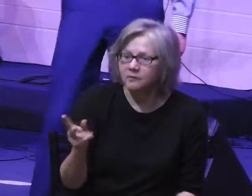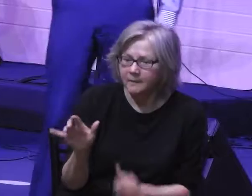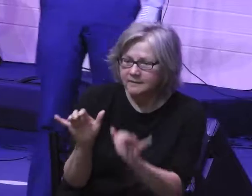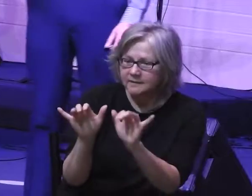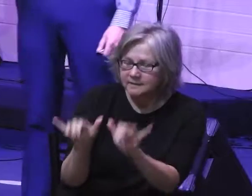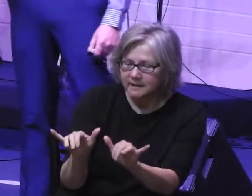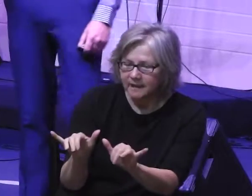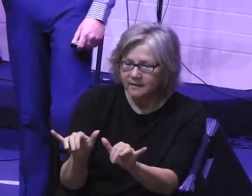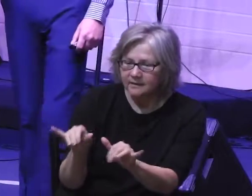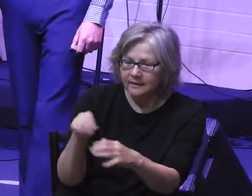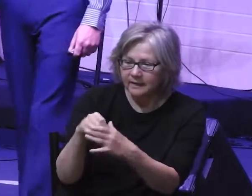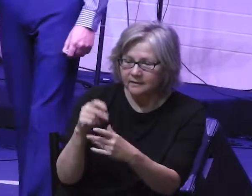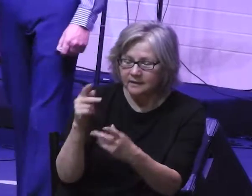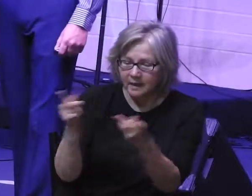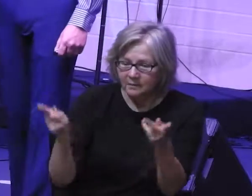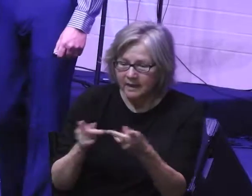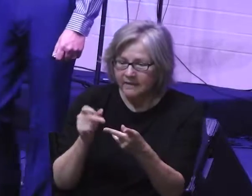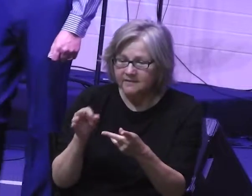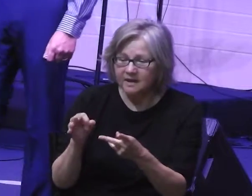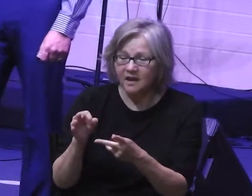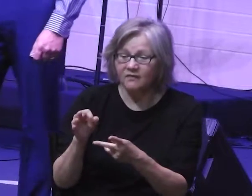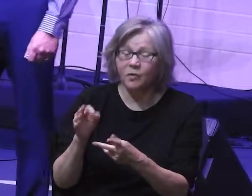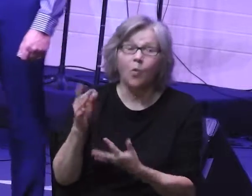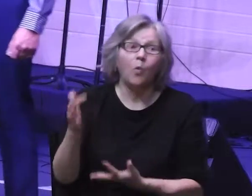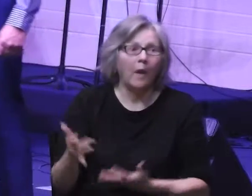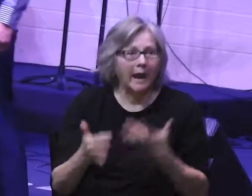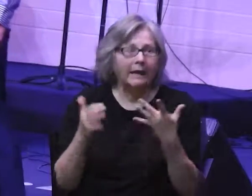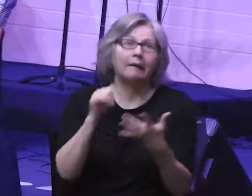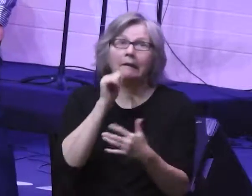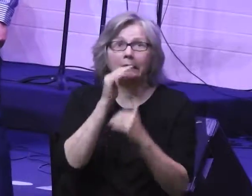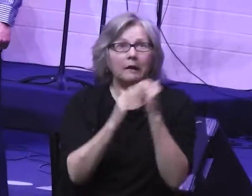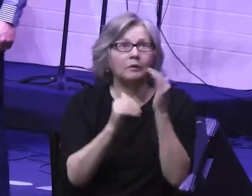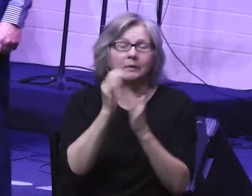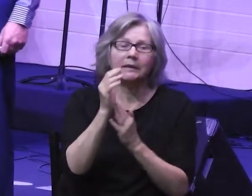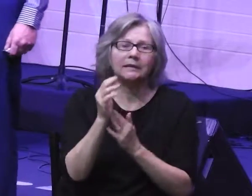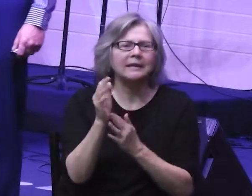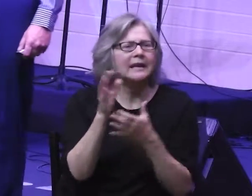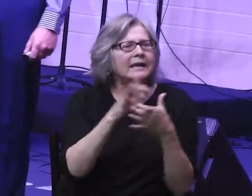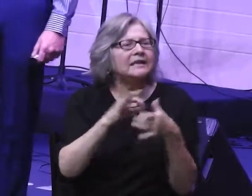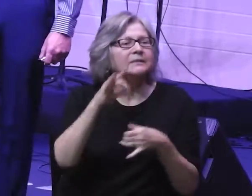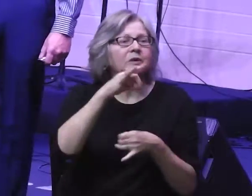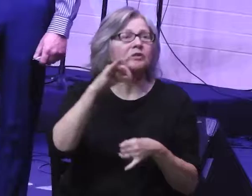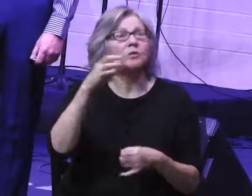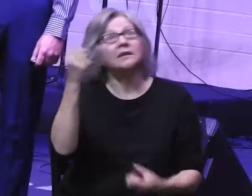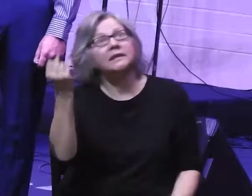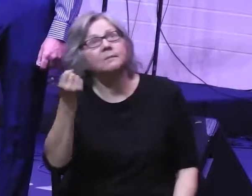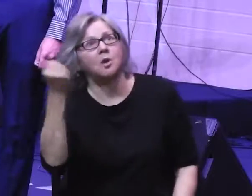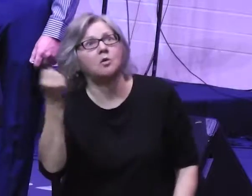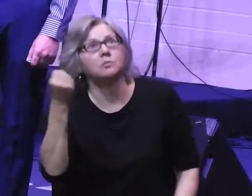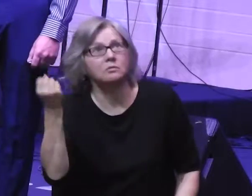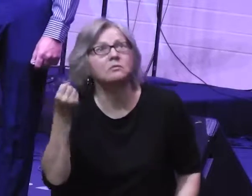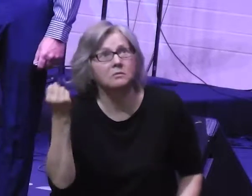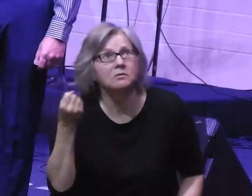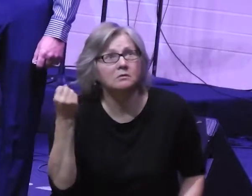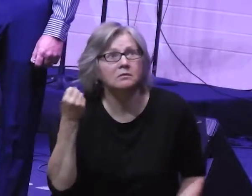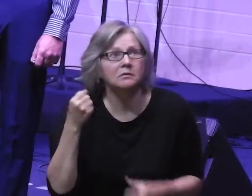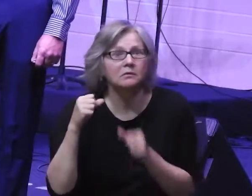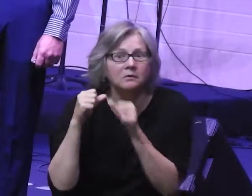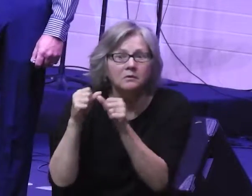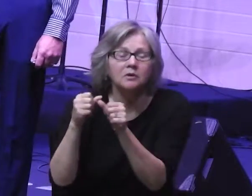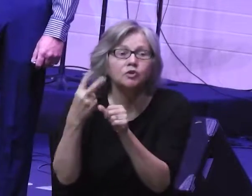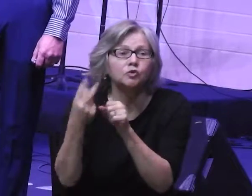been in that place of uncomfortable waiting, sort of a spiritual limbo now for two years.